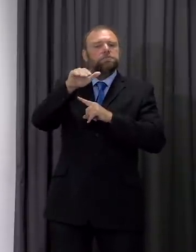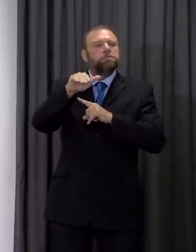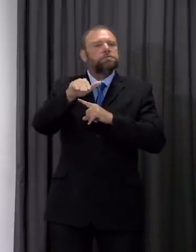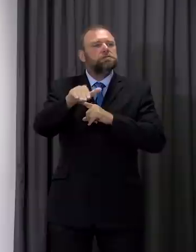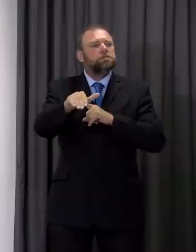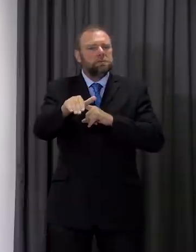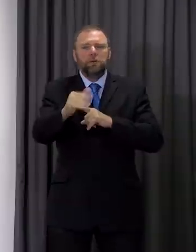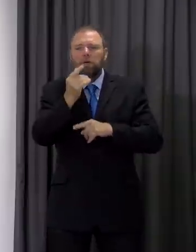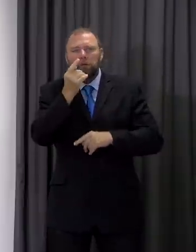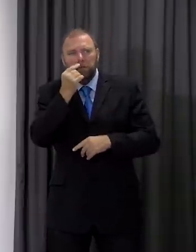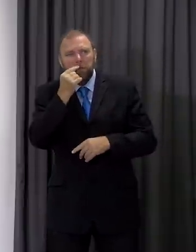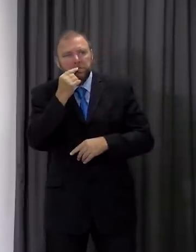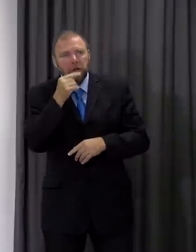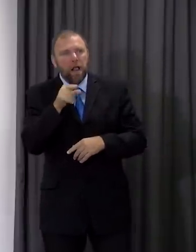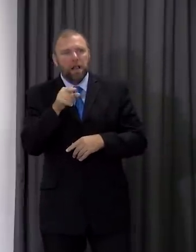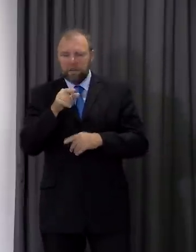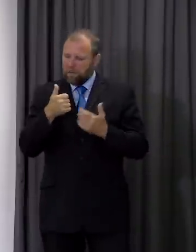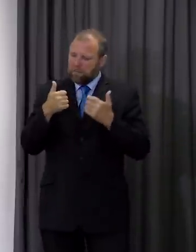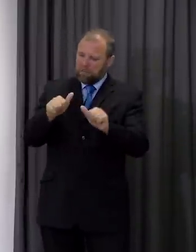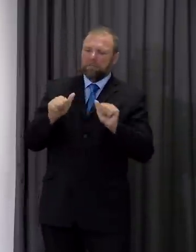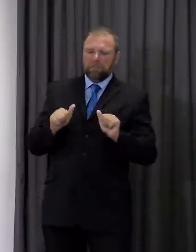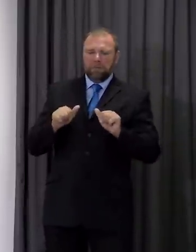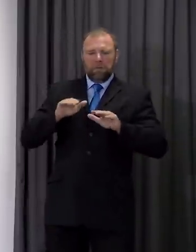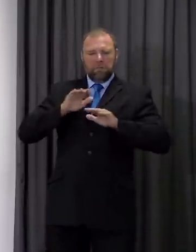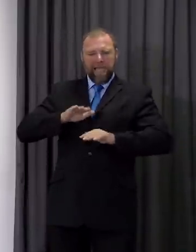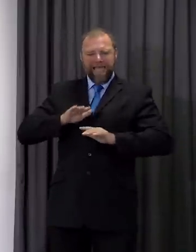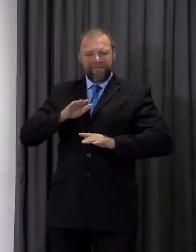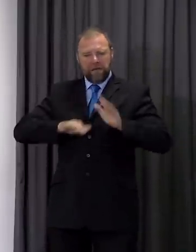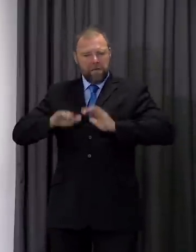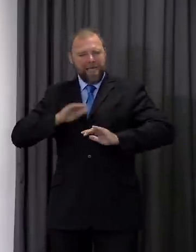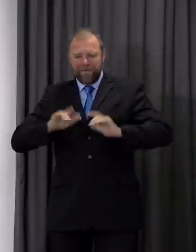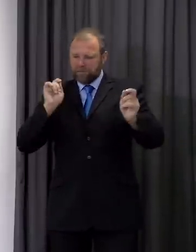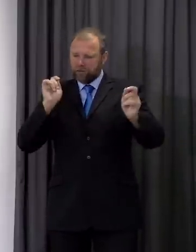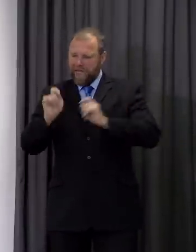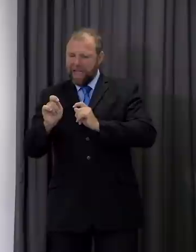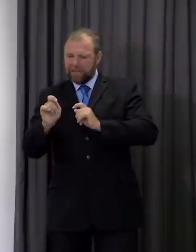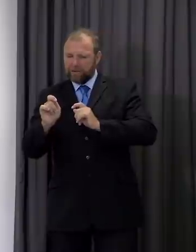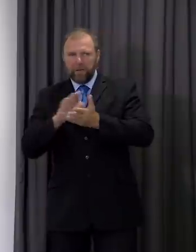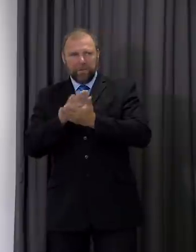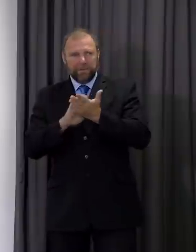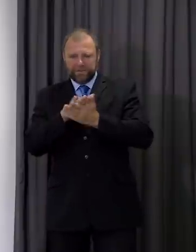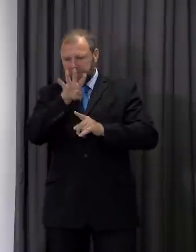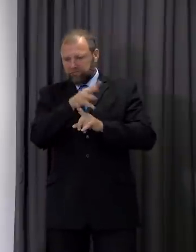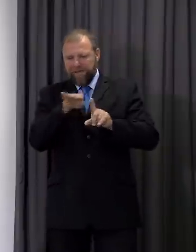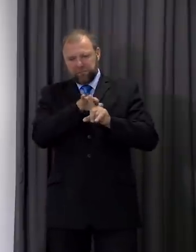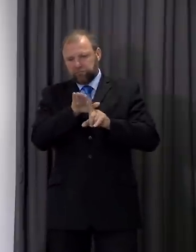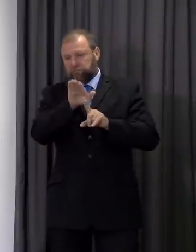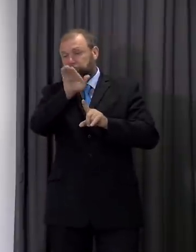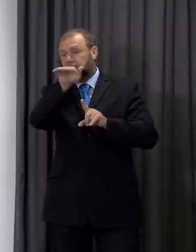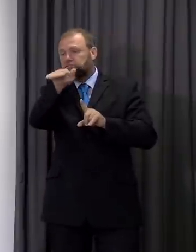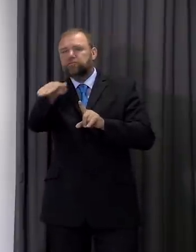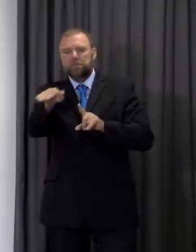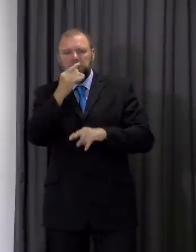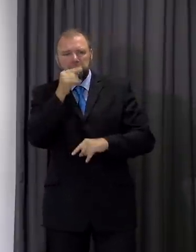weeks. So it is possible for us to see behaviour change that leads to less cases coming through. And that, I think, the point about early